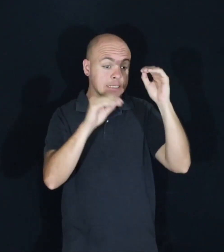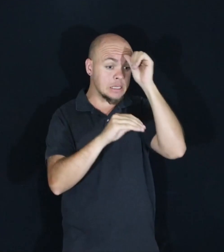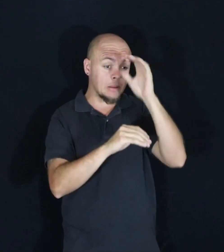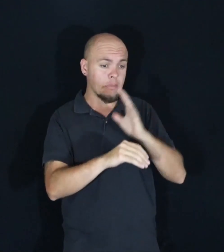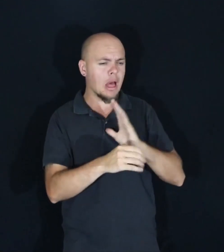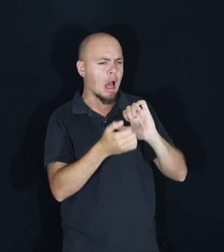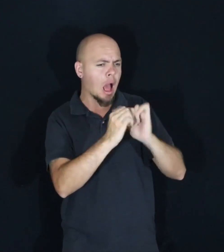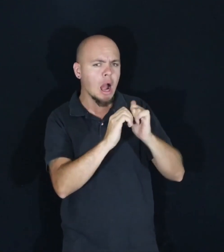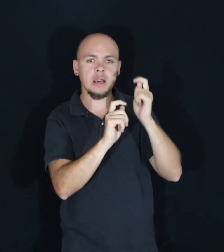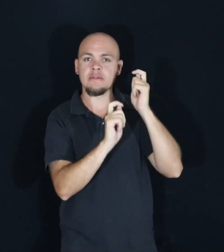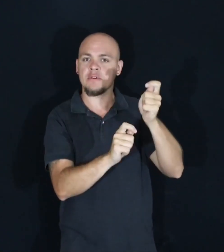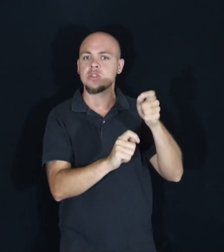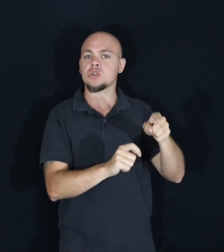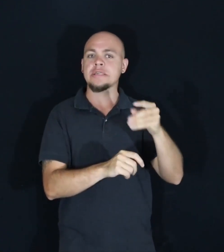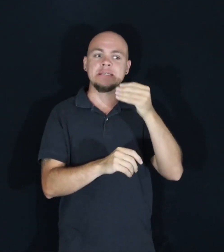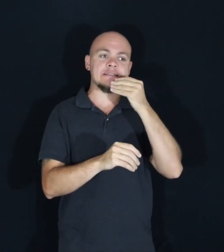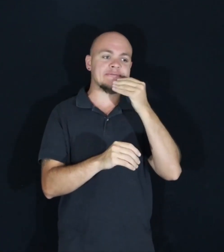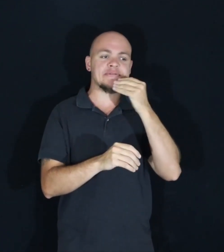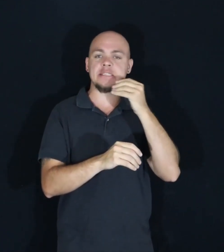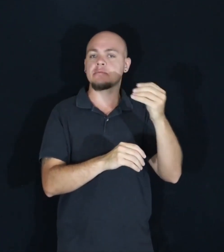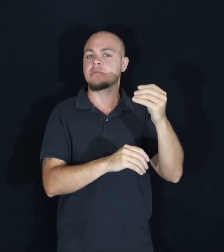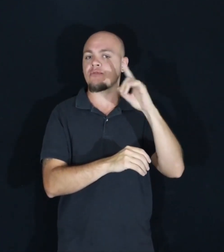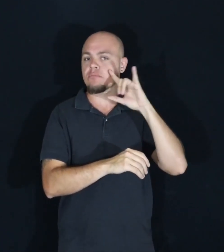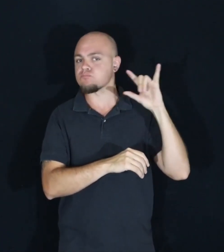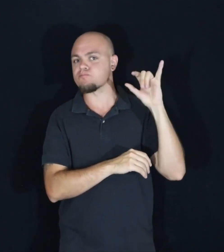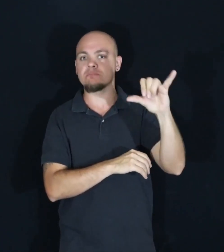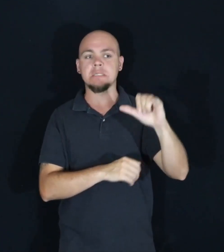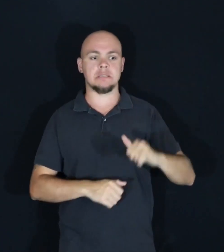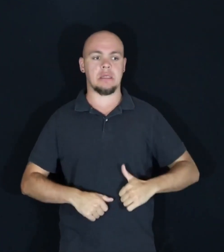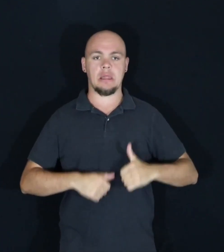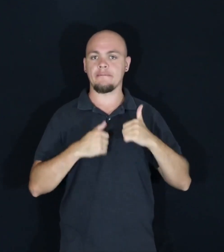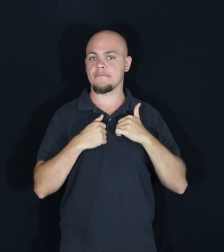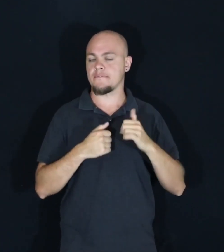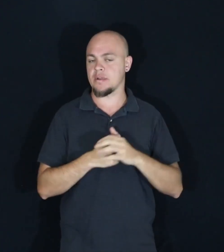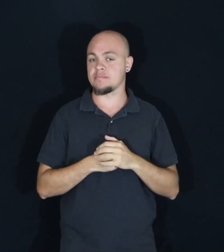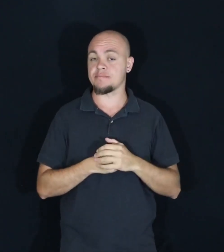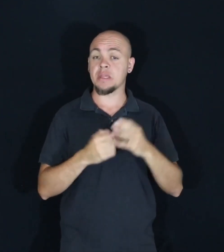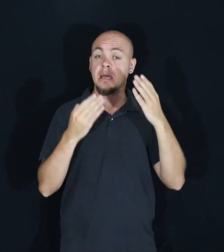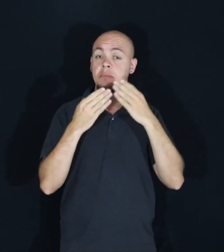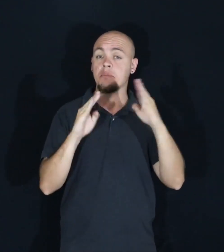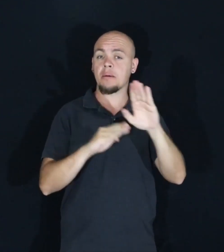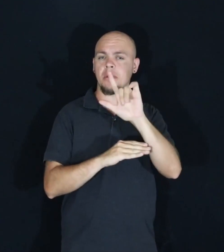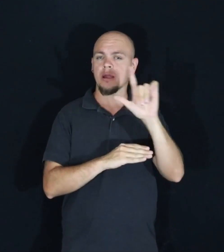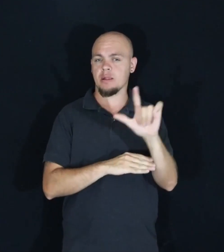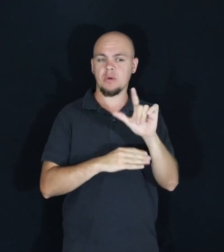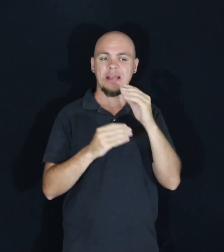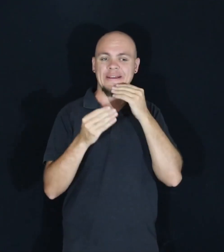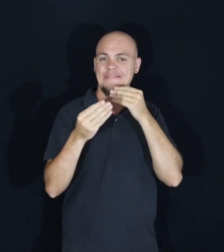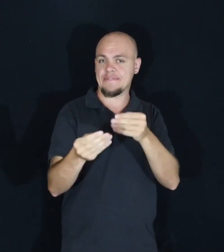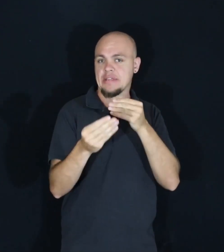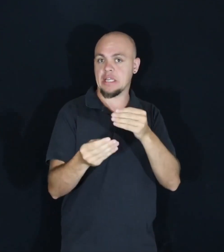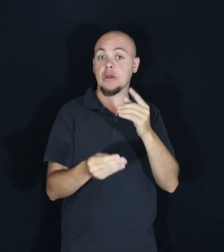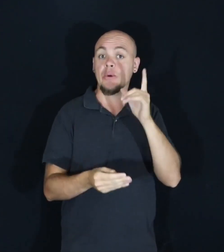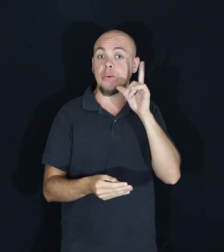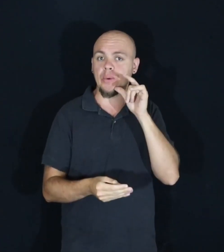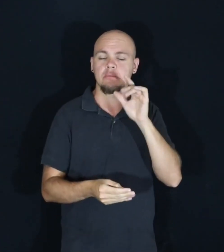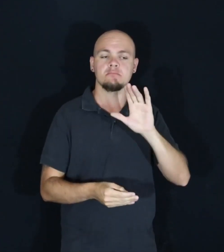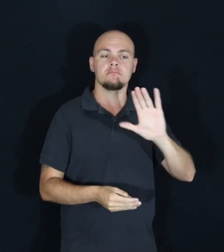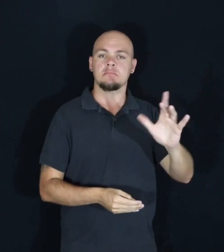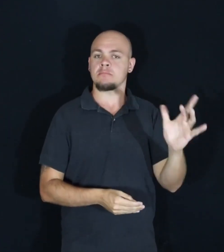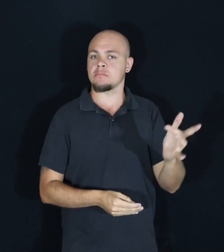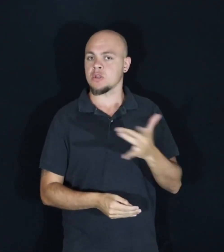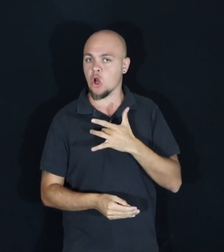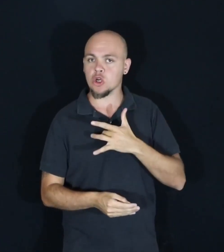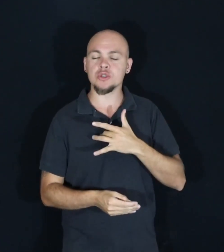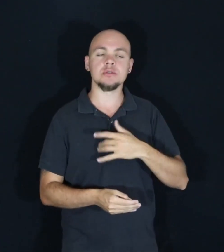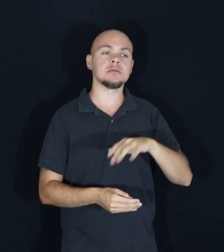fish, you feed him for a lifetime. And public libraries are feeding the hearts and minds of